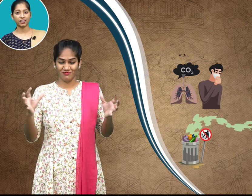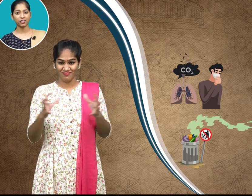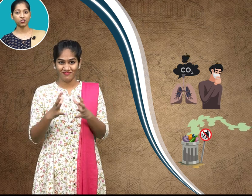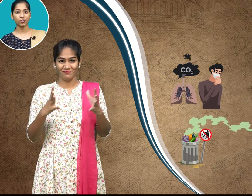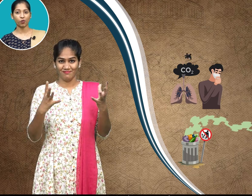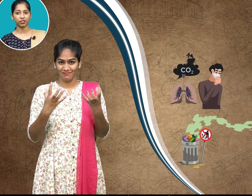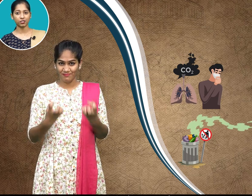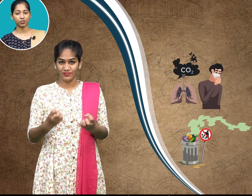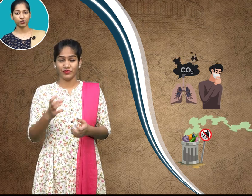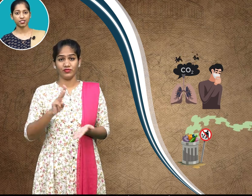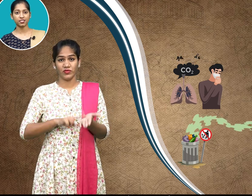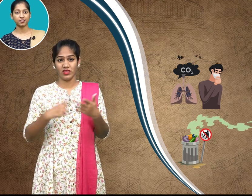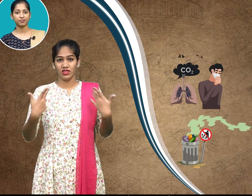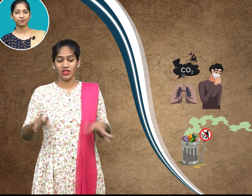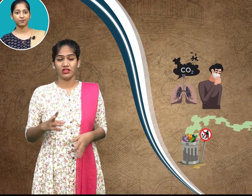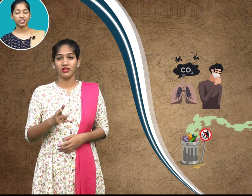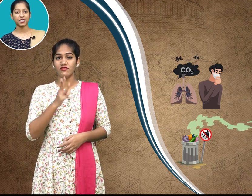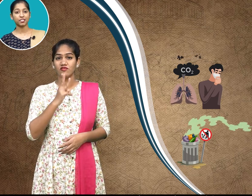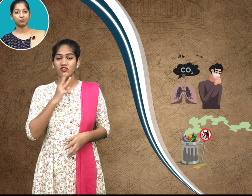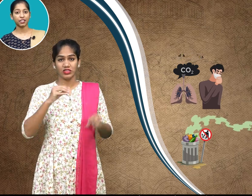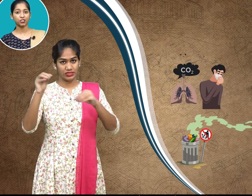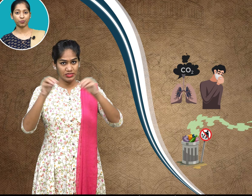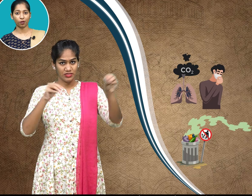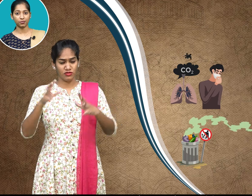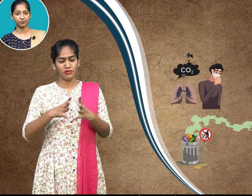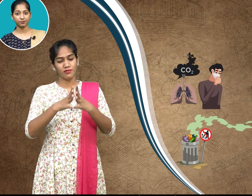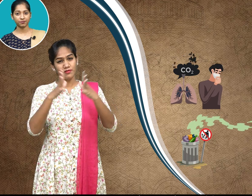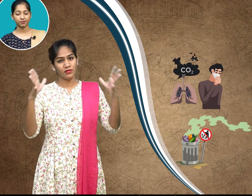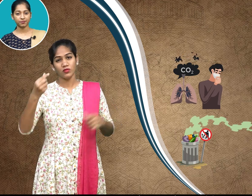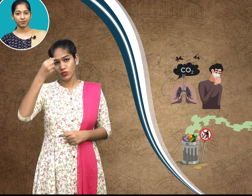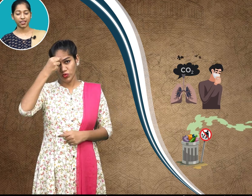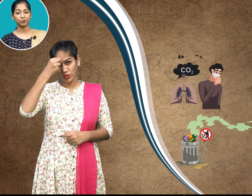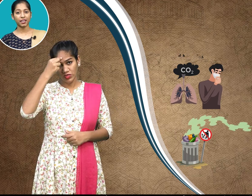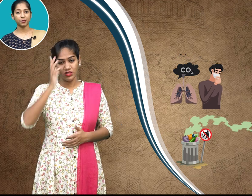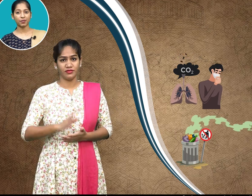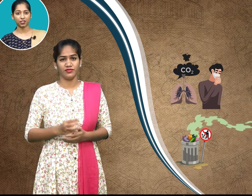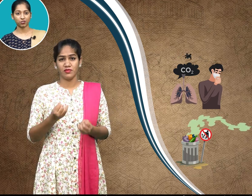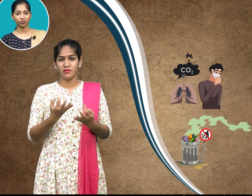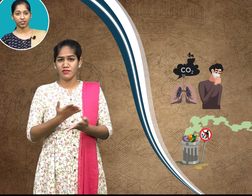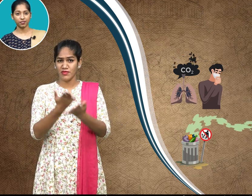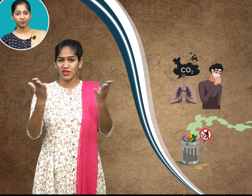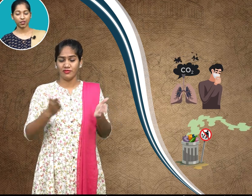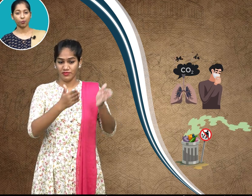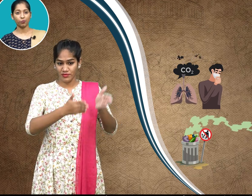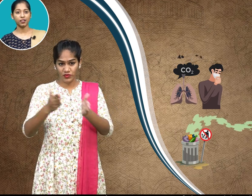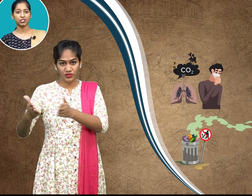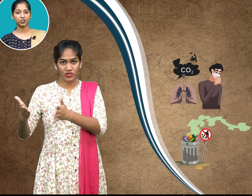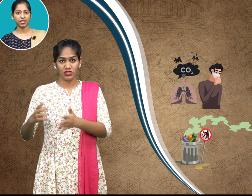natural water sources is a major problem in many parts of the world today